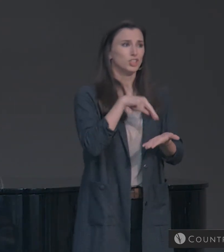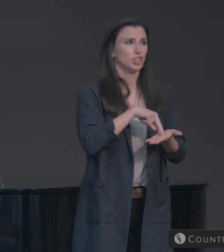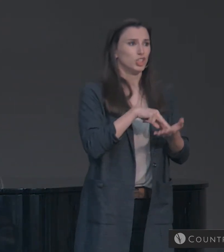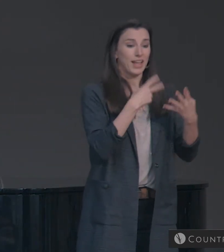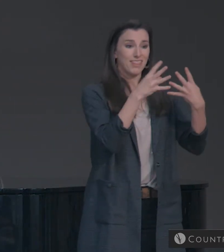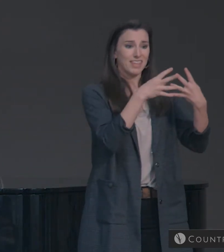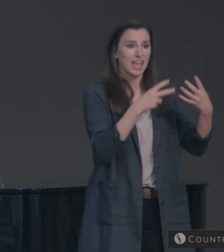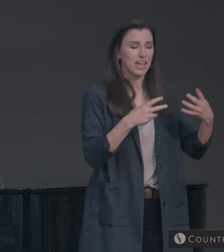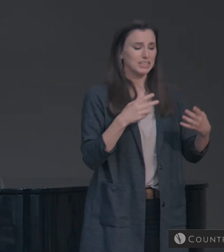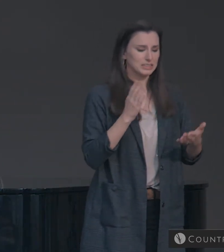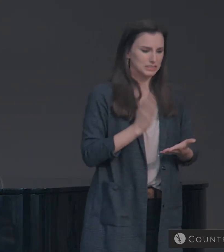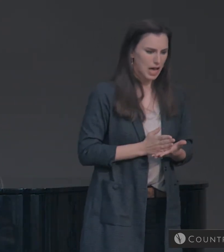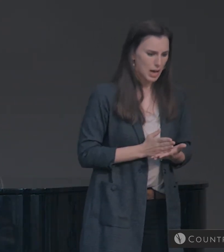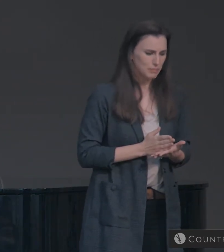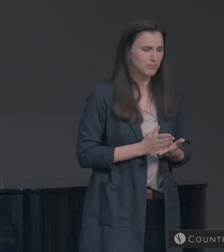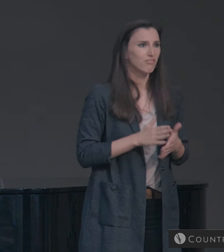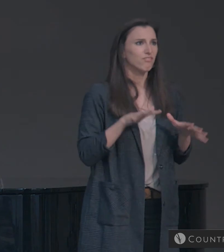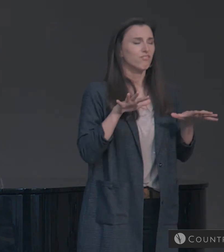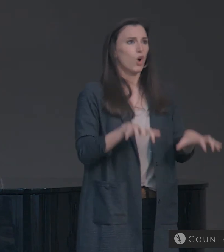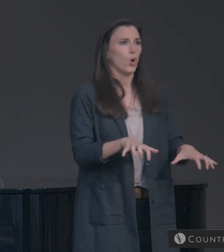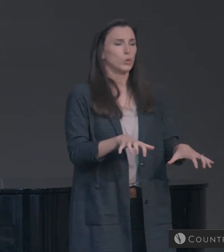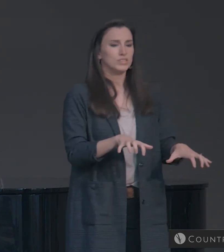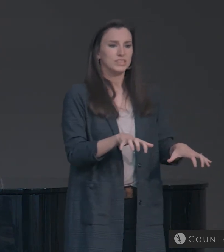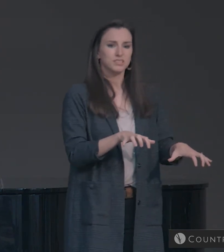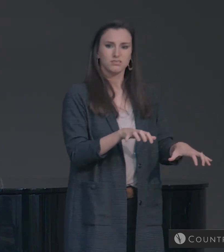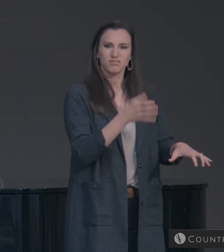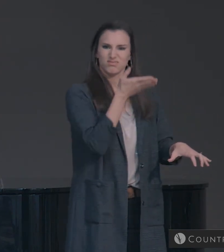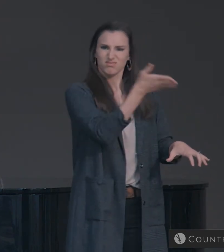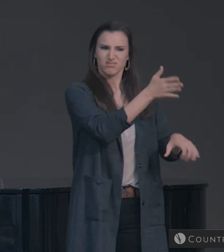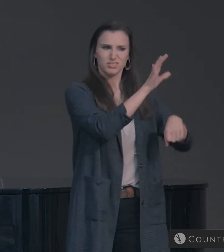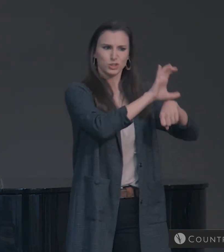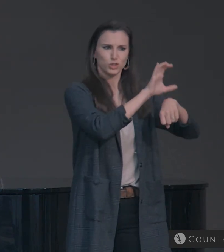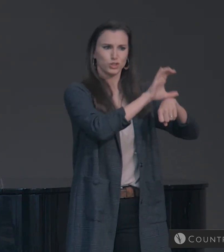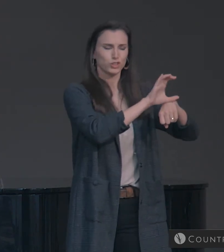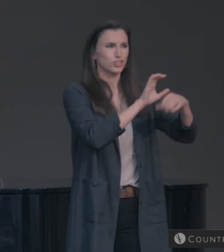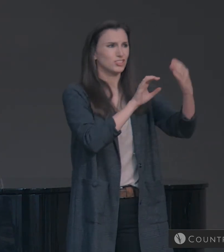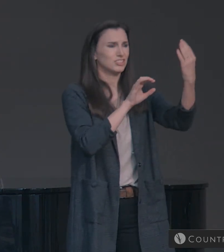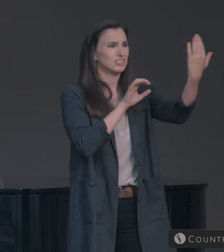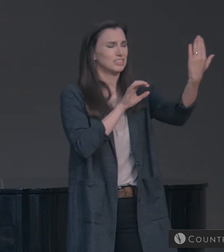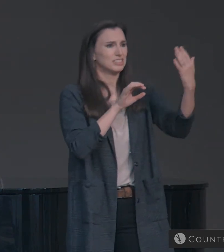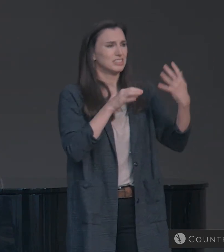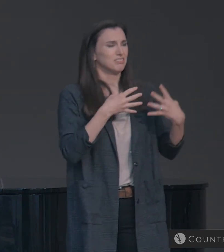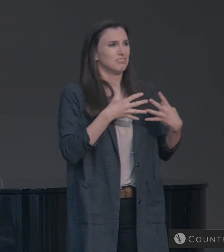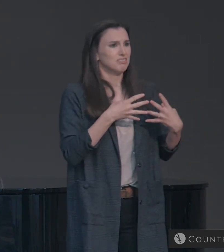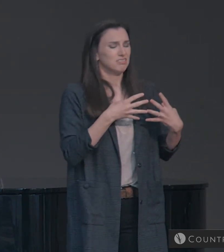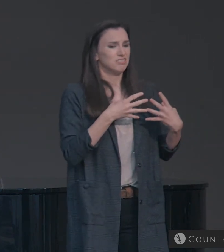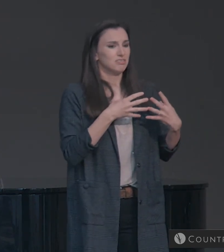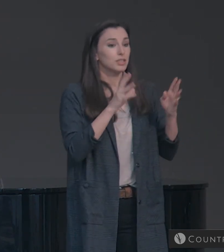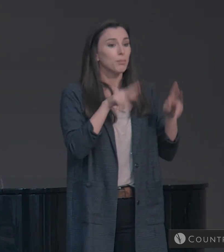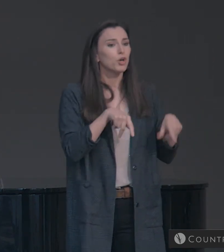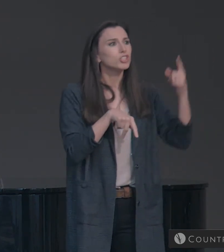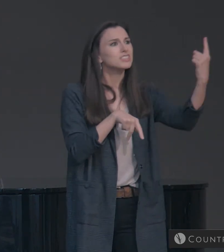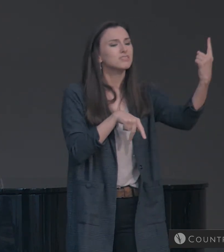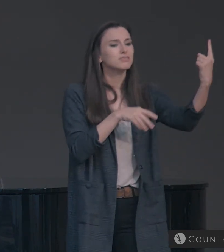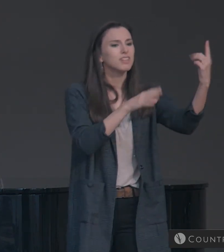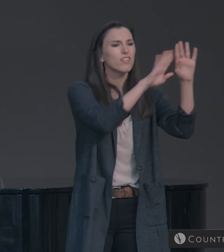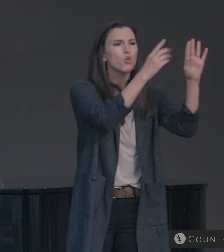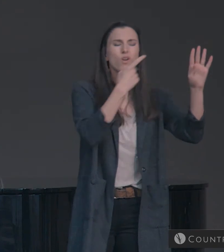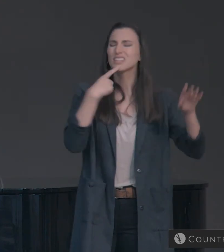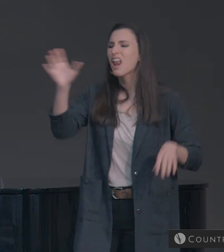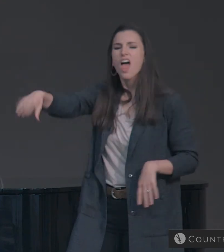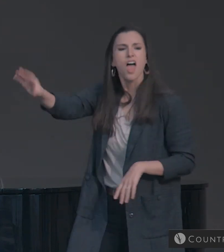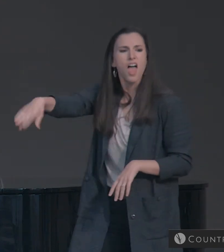in the gate. In front of the church steps. And someone at the front door said, hey, you.